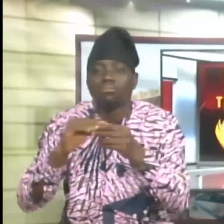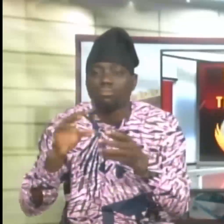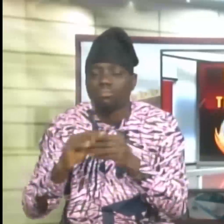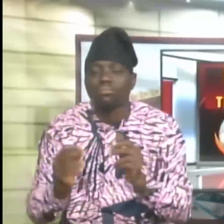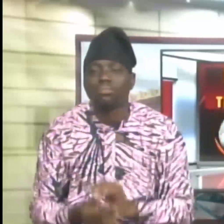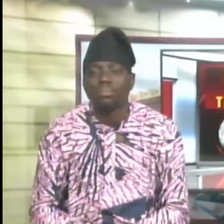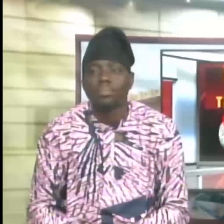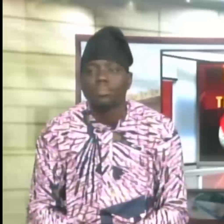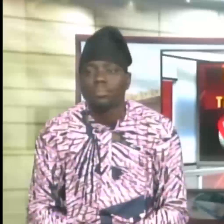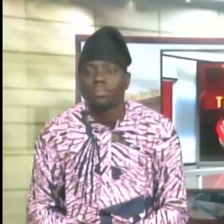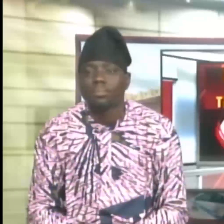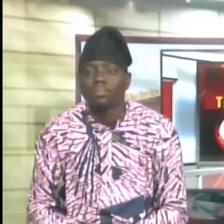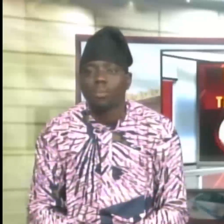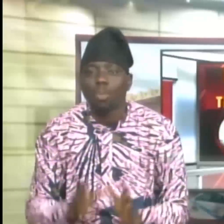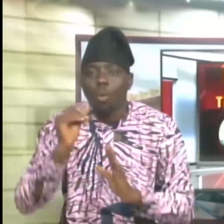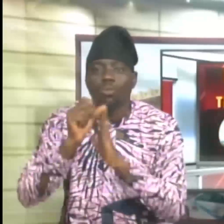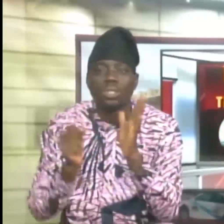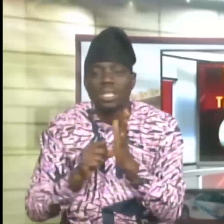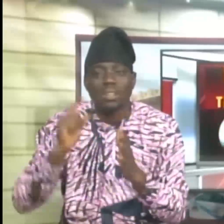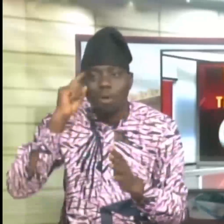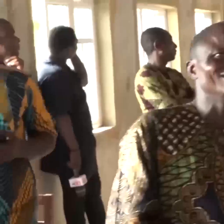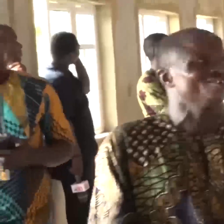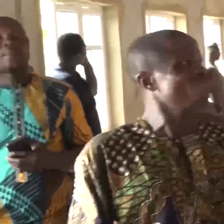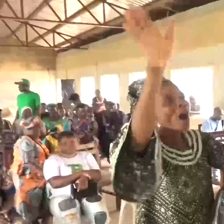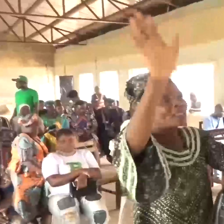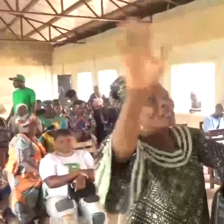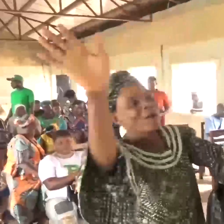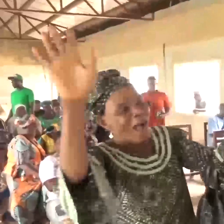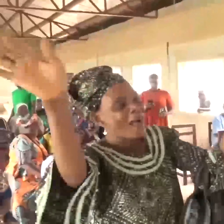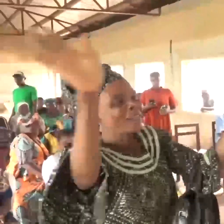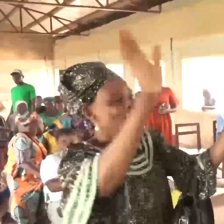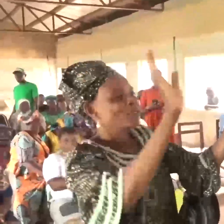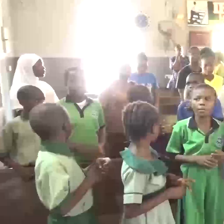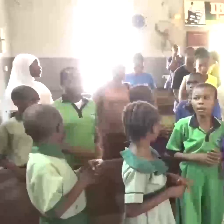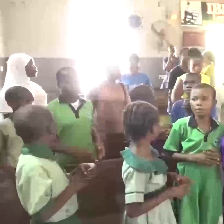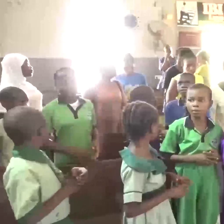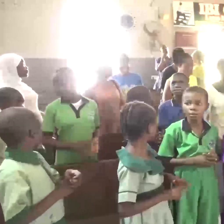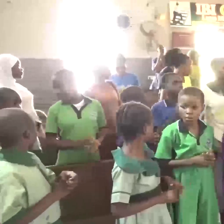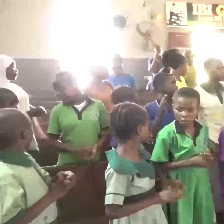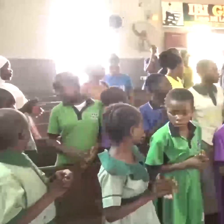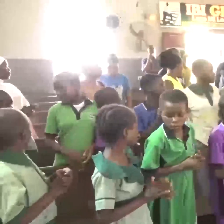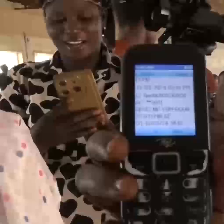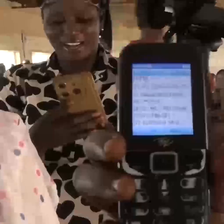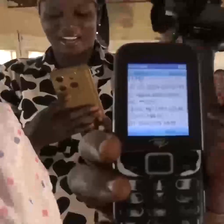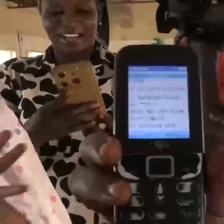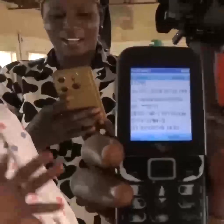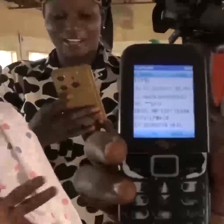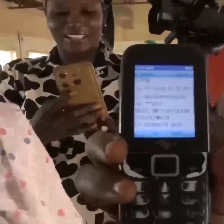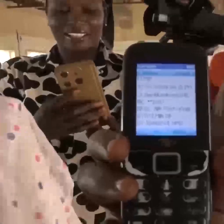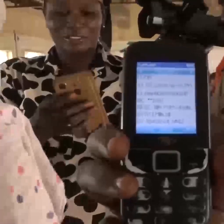Ogun State government has commenced the debuffement of 10,000 Naira Cash Award to primary and secondary school students